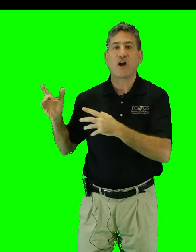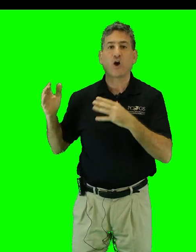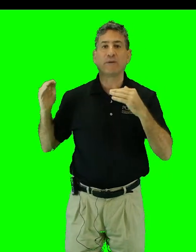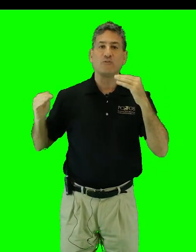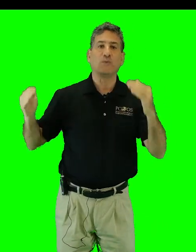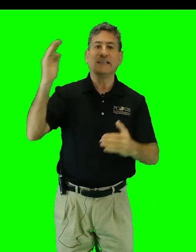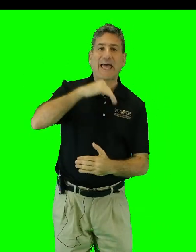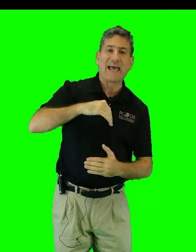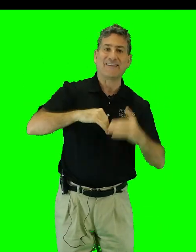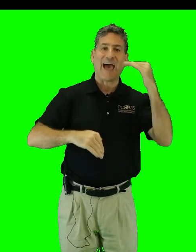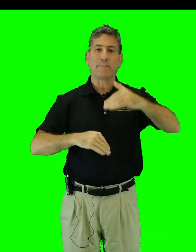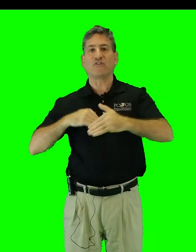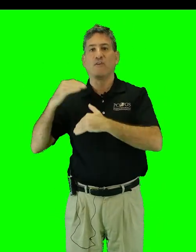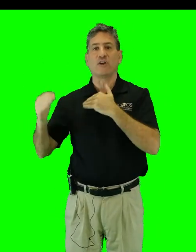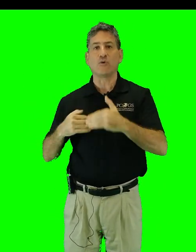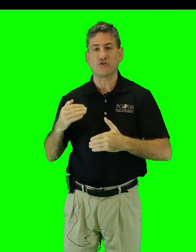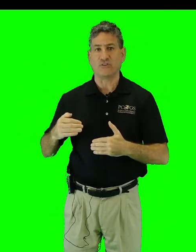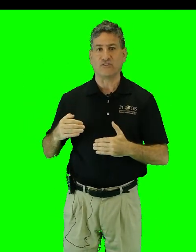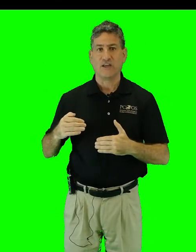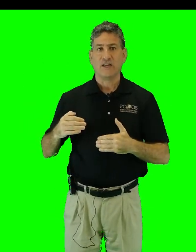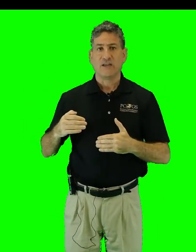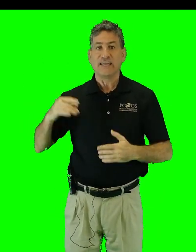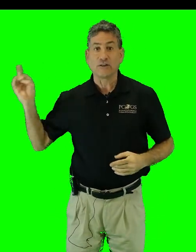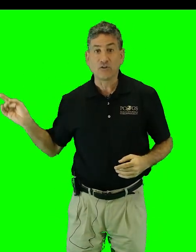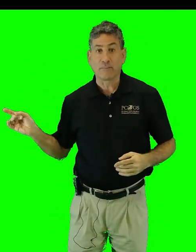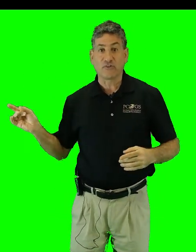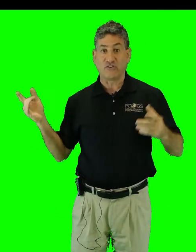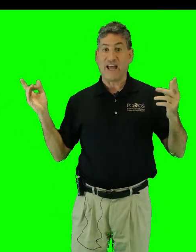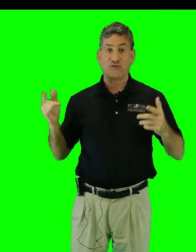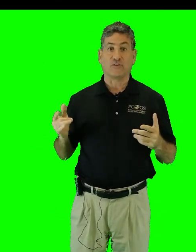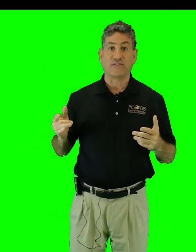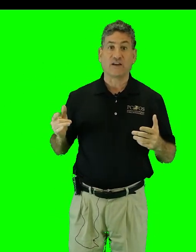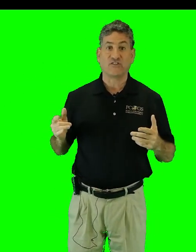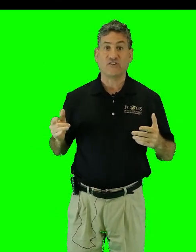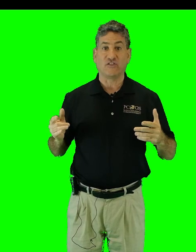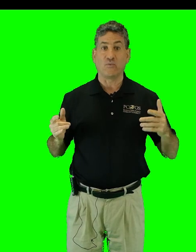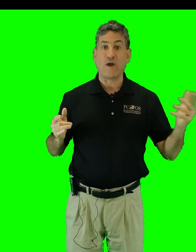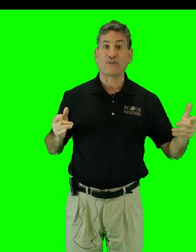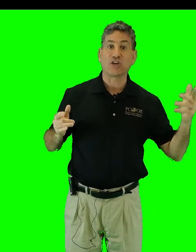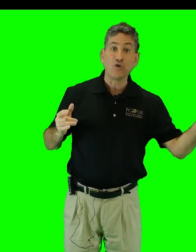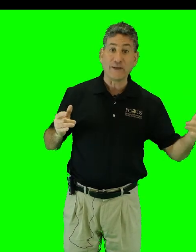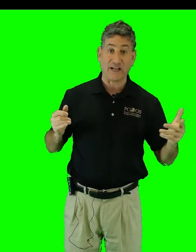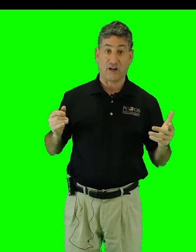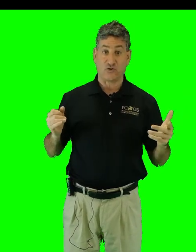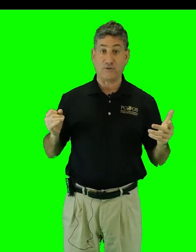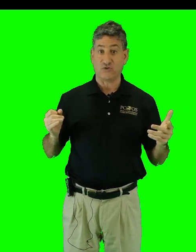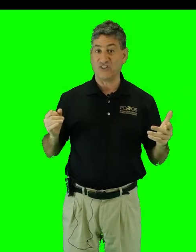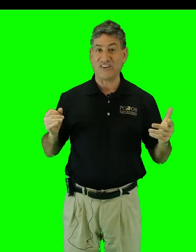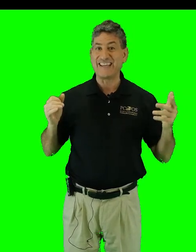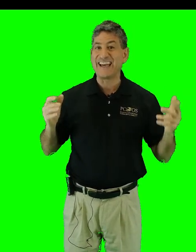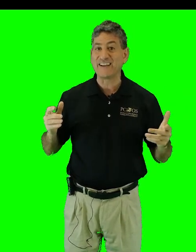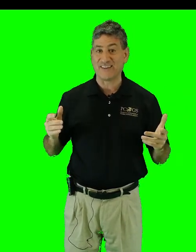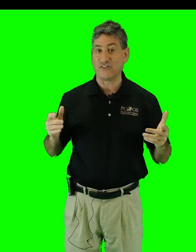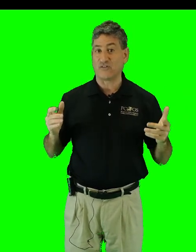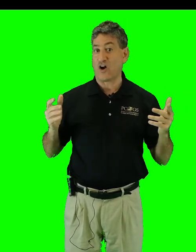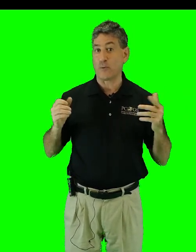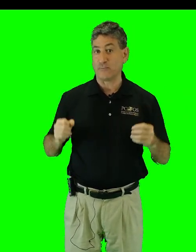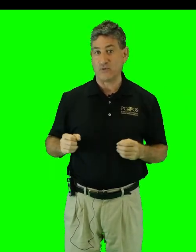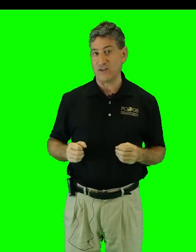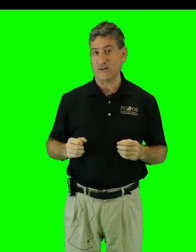carbon between land, atmosphere, and oceans. Yellow numbers are natural fluxes, and red are human contributions, and gigatons of carbon per year.